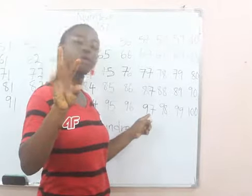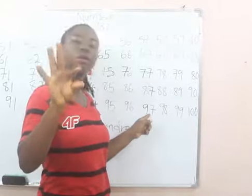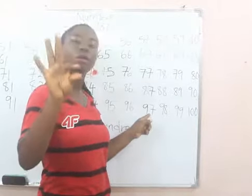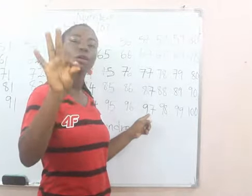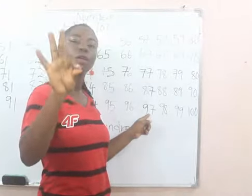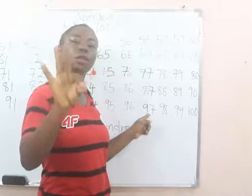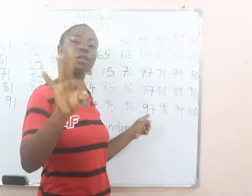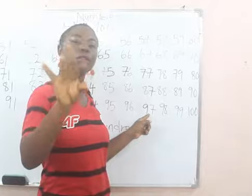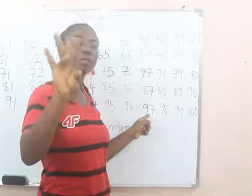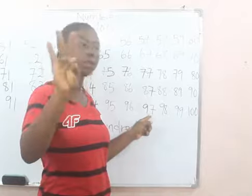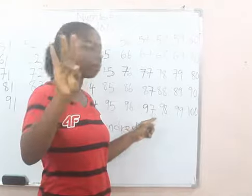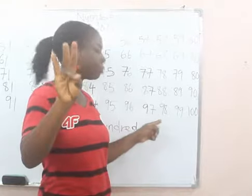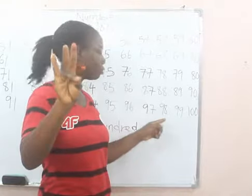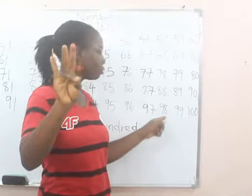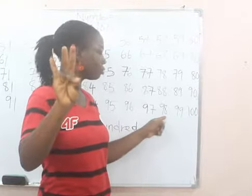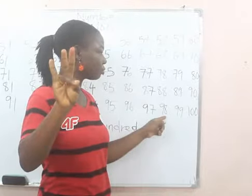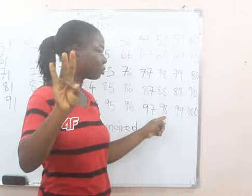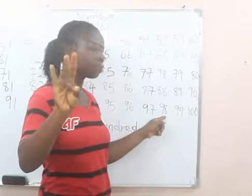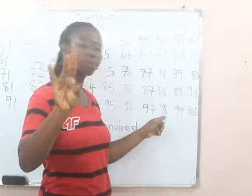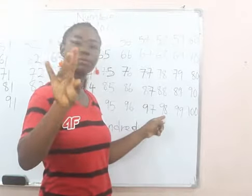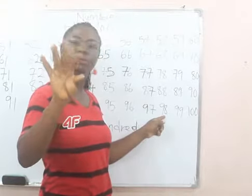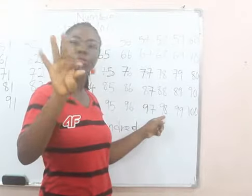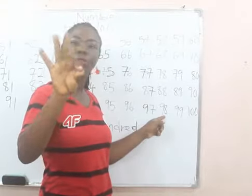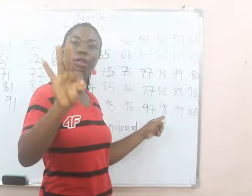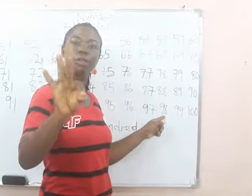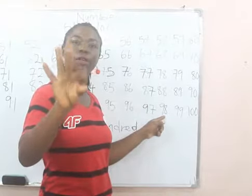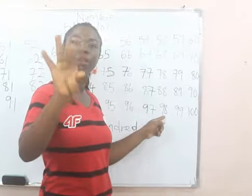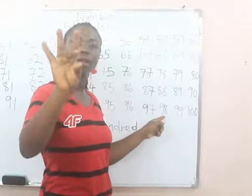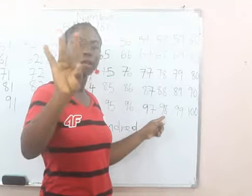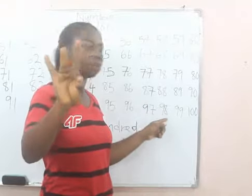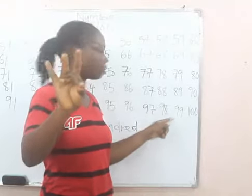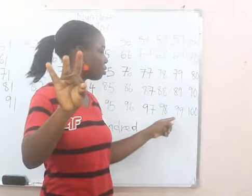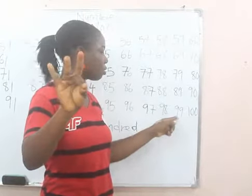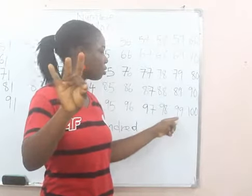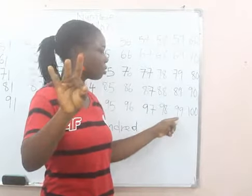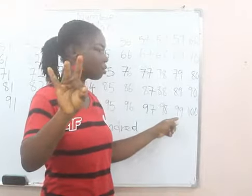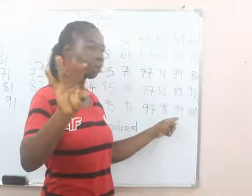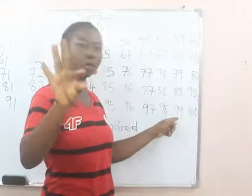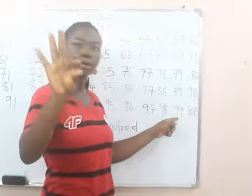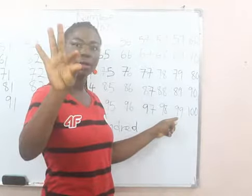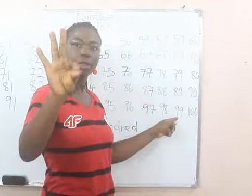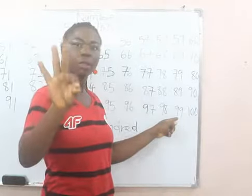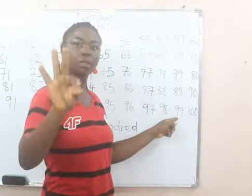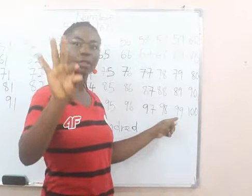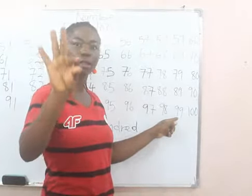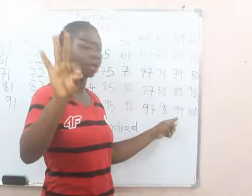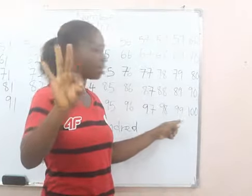97, 98, 99,